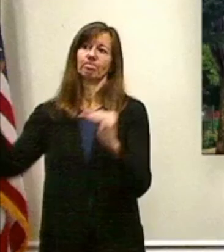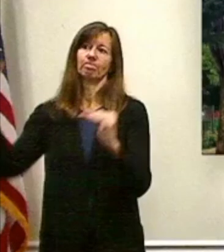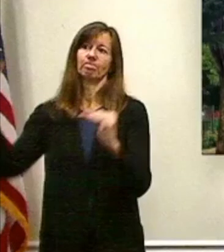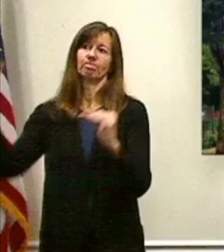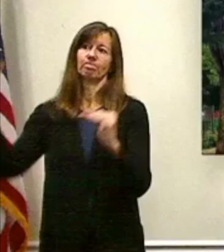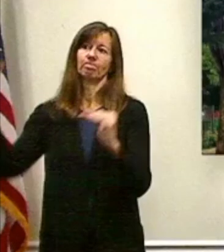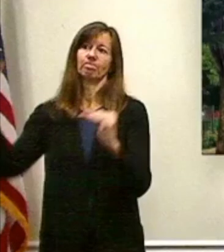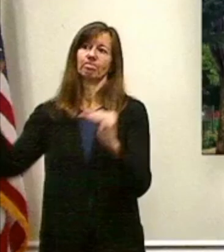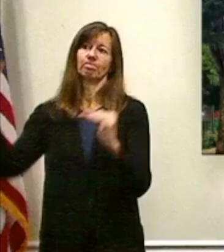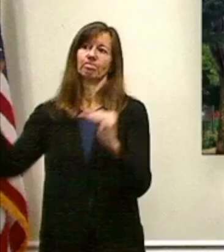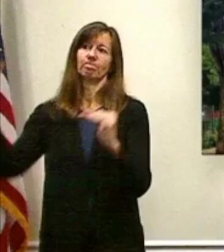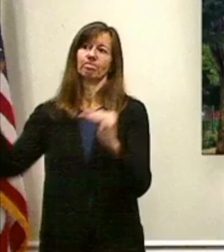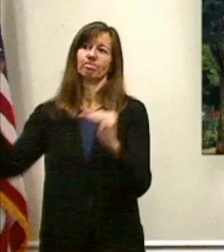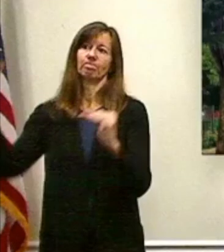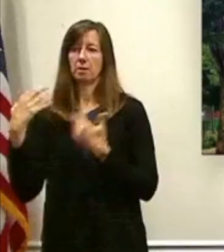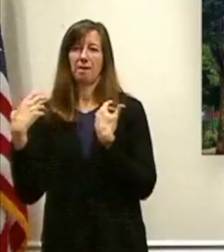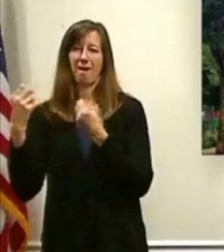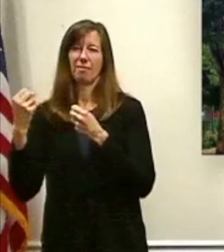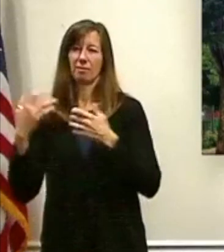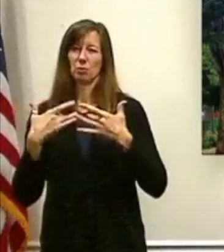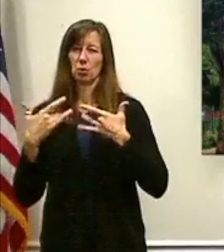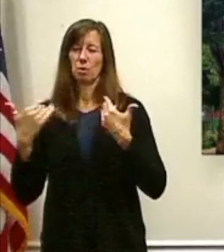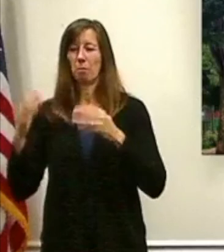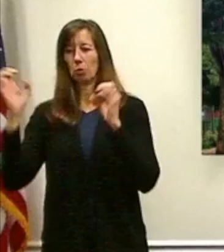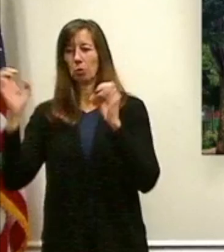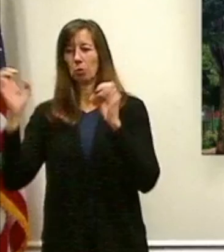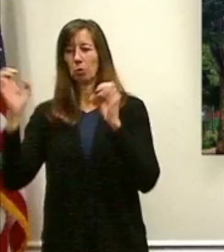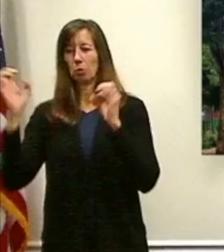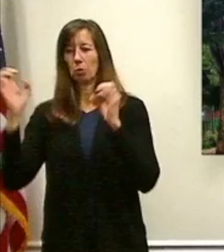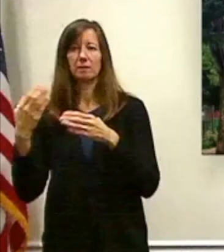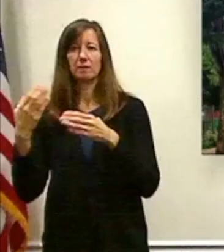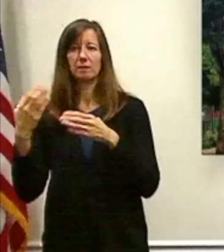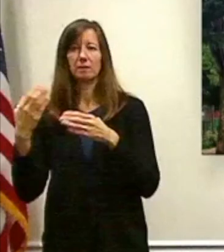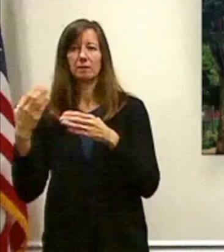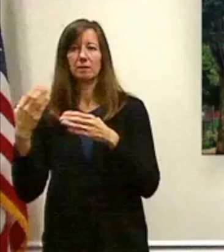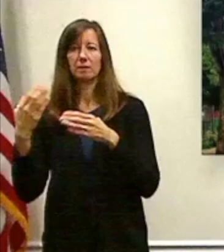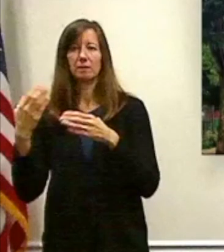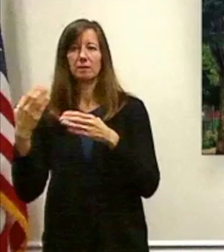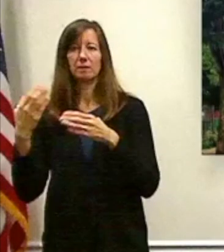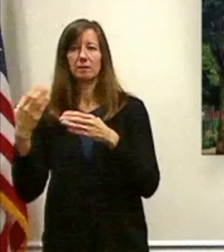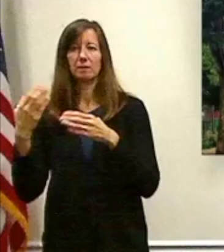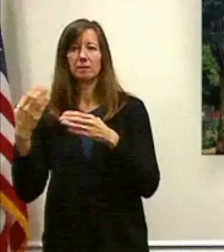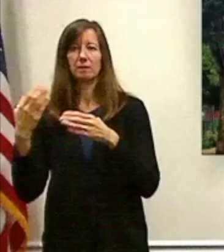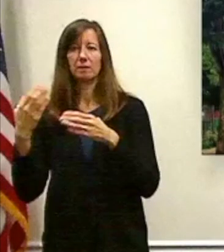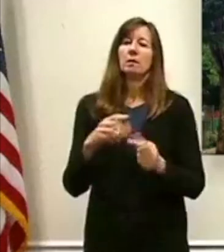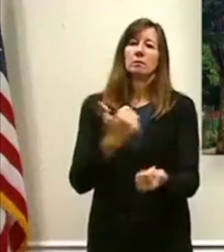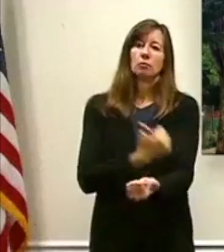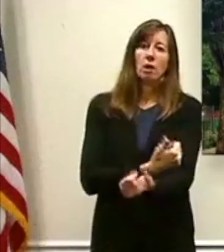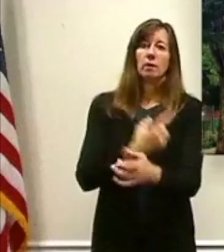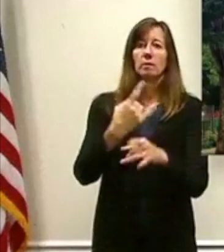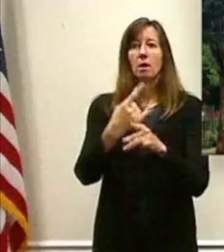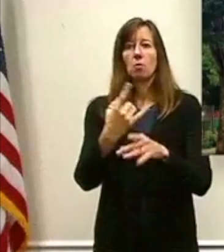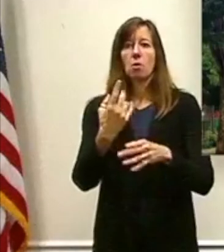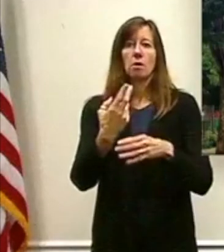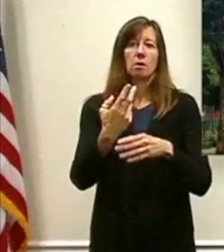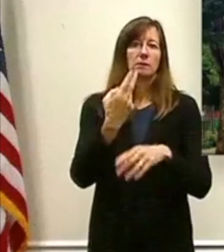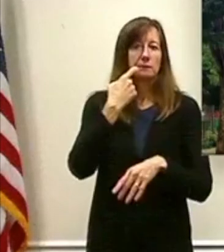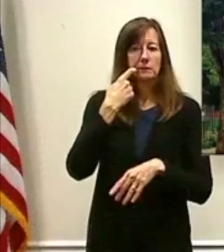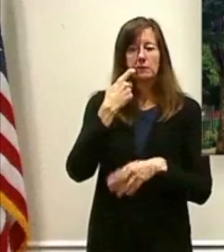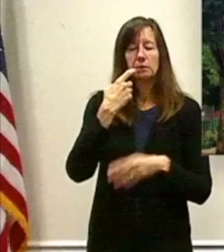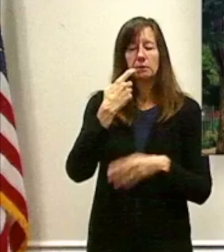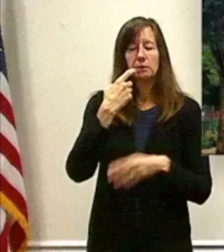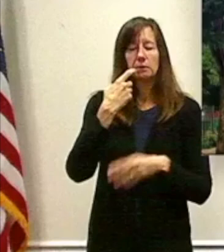emergency and crisis, and we recognize that. But substance use disorder remains a